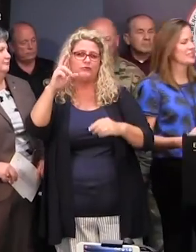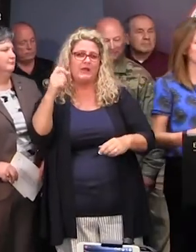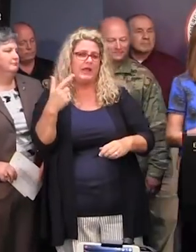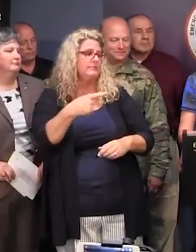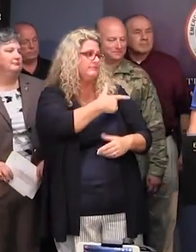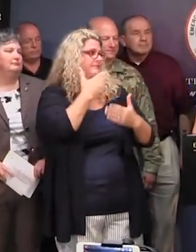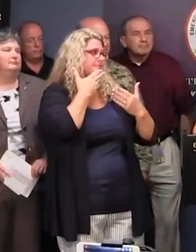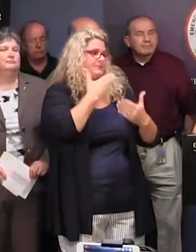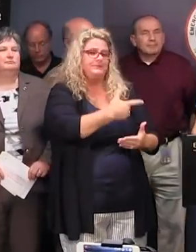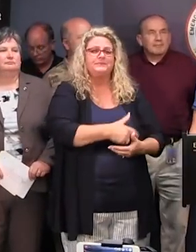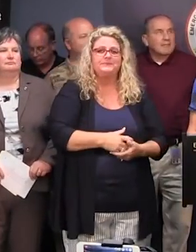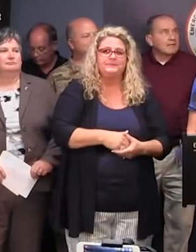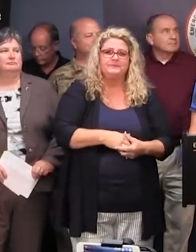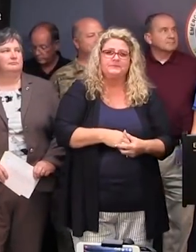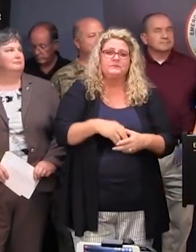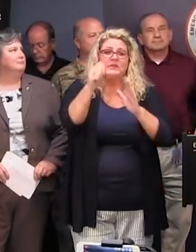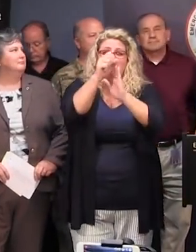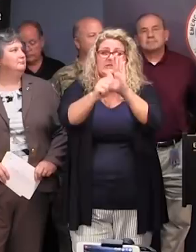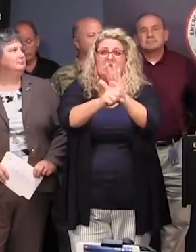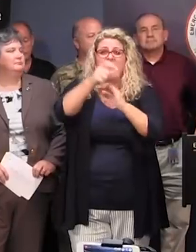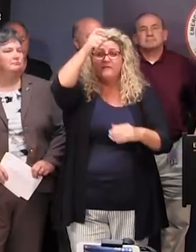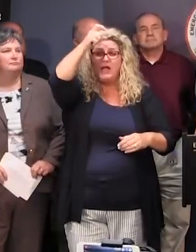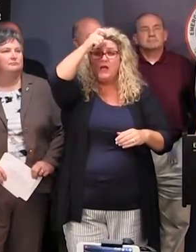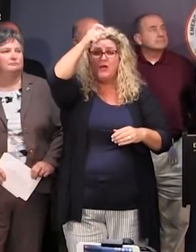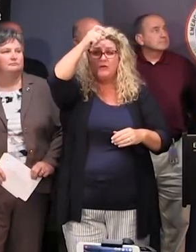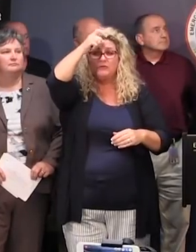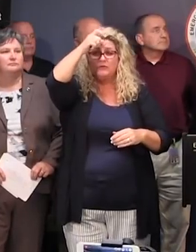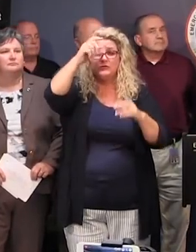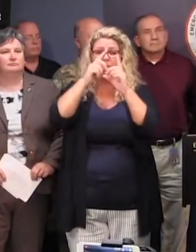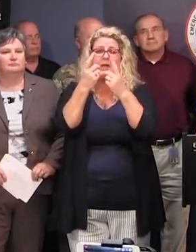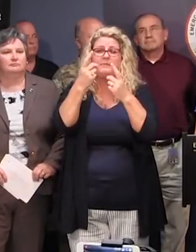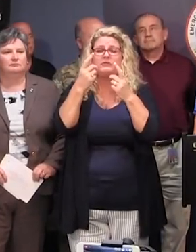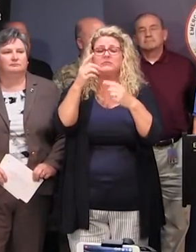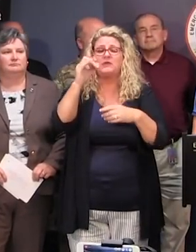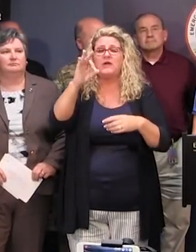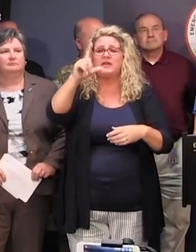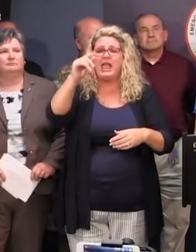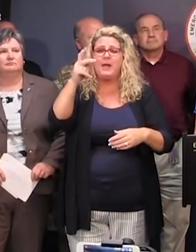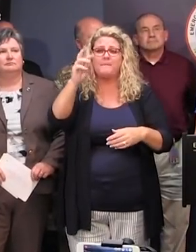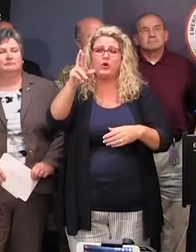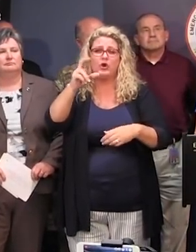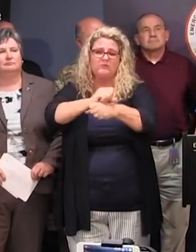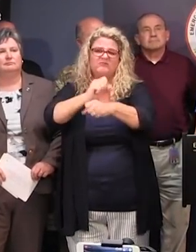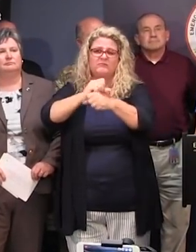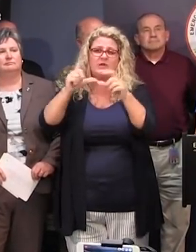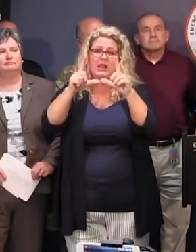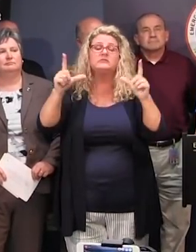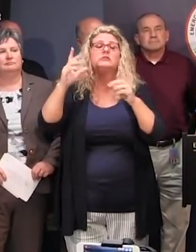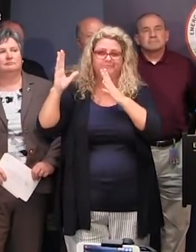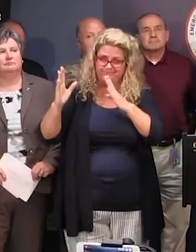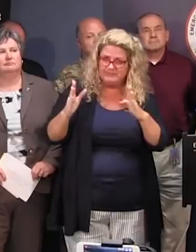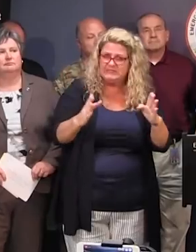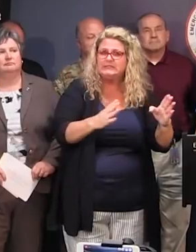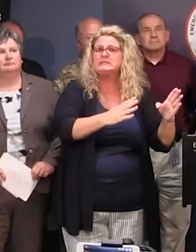Thank you, Governor. The State Fire Division of the Department of Labor Licensing and Regulation has been coordinating the planning and